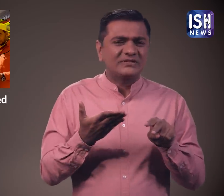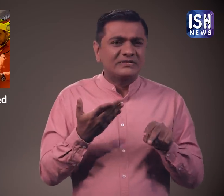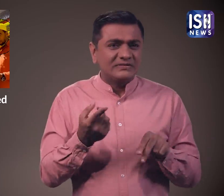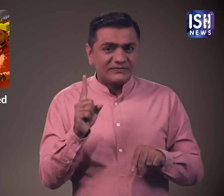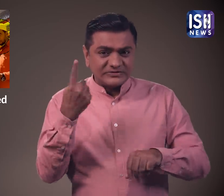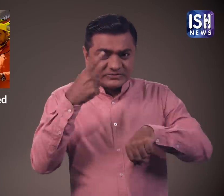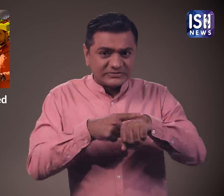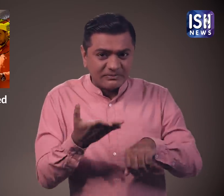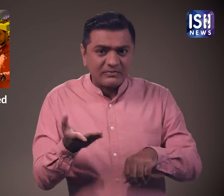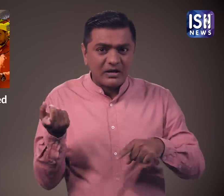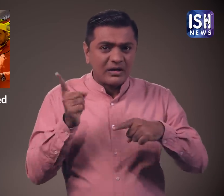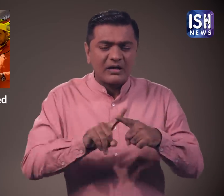nationals have been assaulted in India.